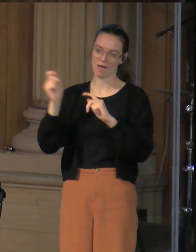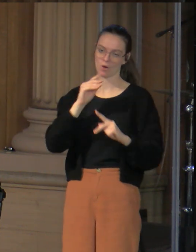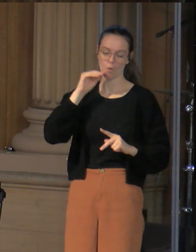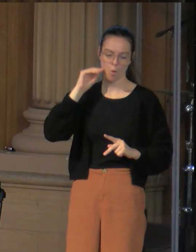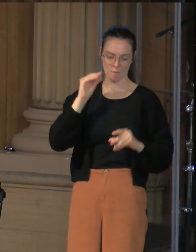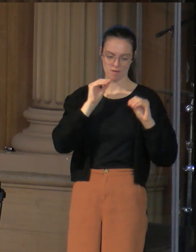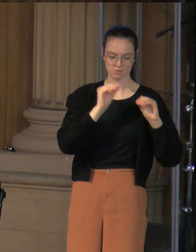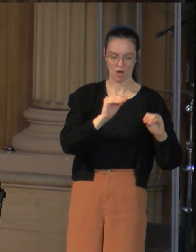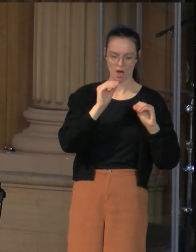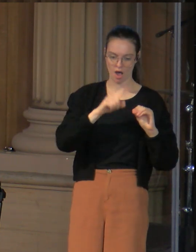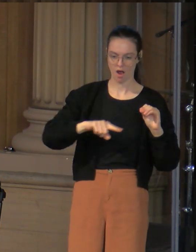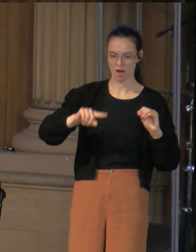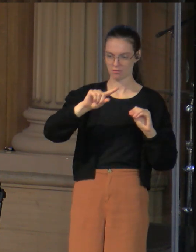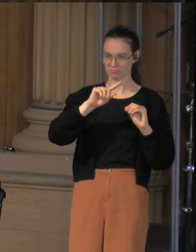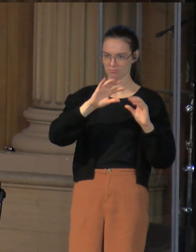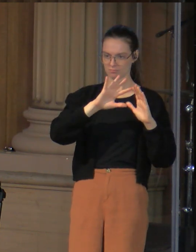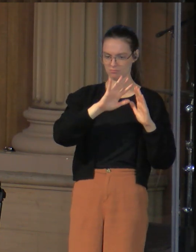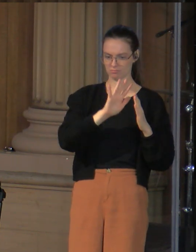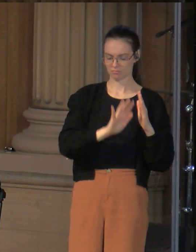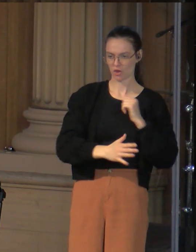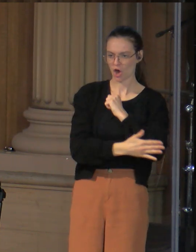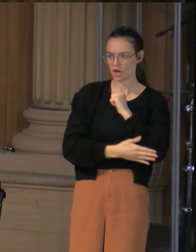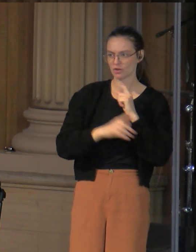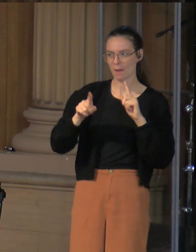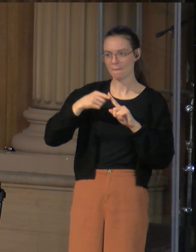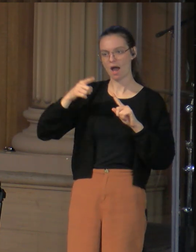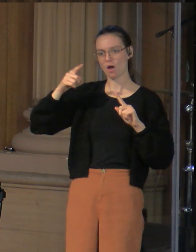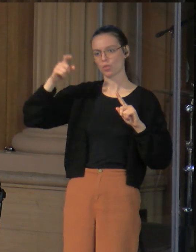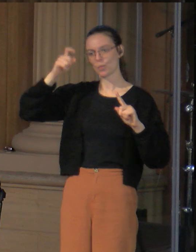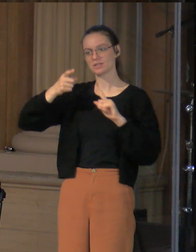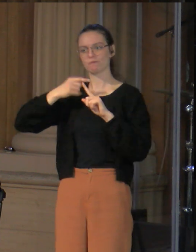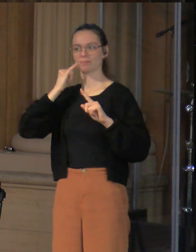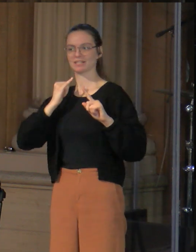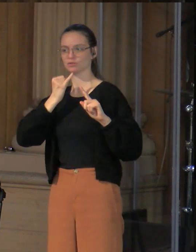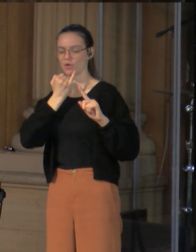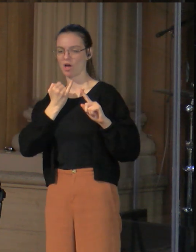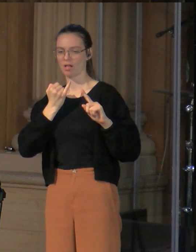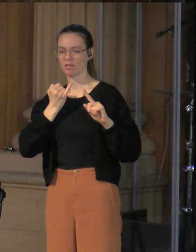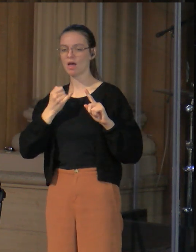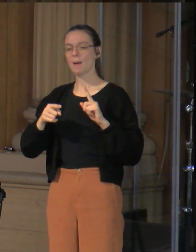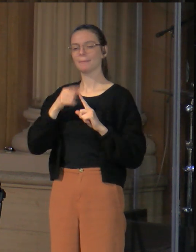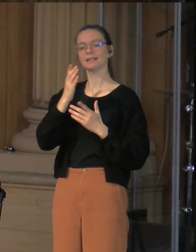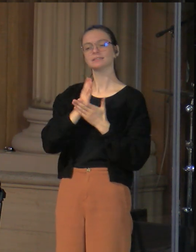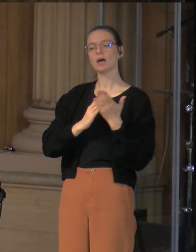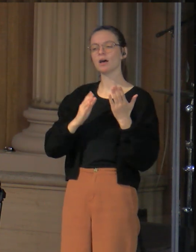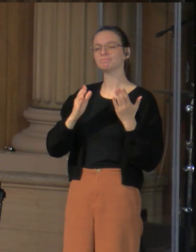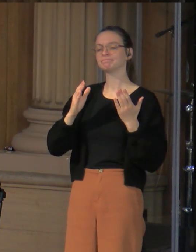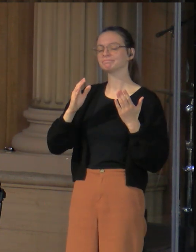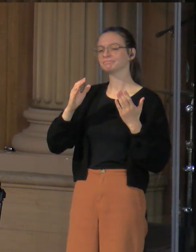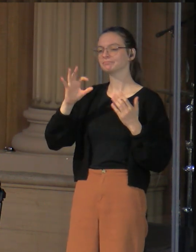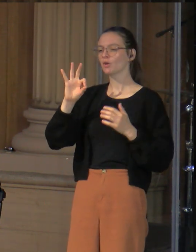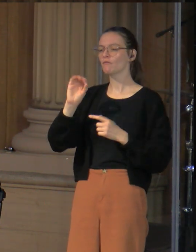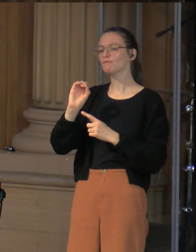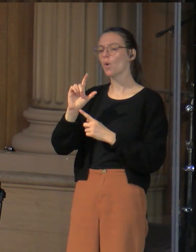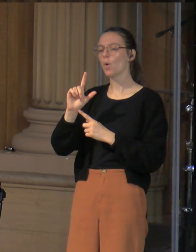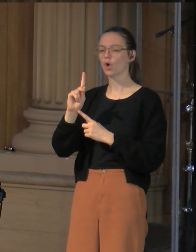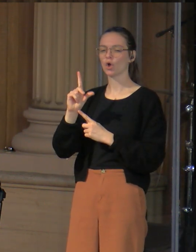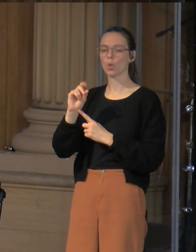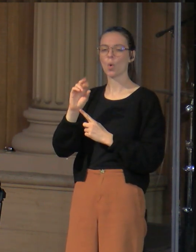And then outside the Bible, there's a lot of folklore that's attached to her that may or may not be true. A lot of it probably made up. I mean, even stories about her becoming one of